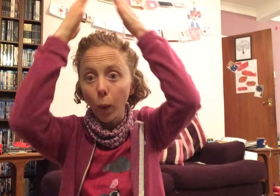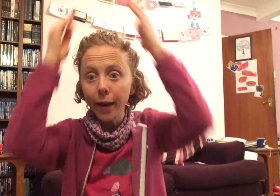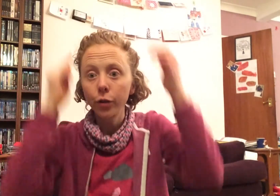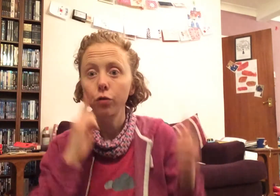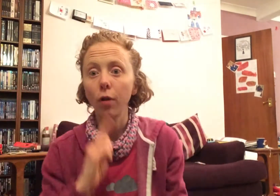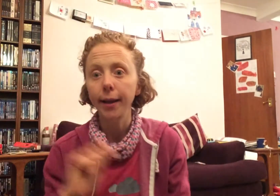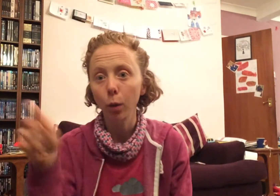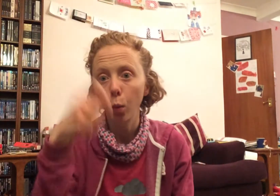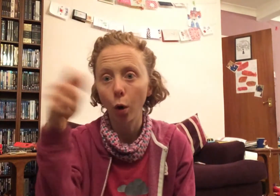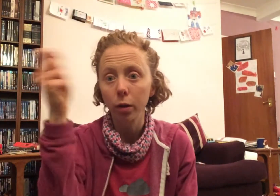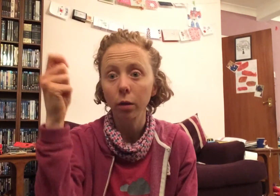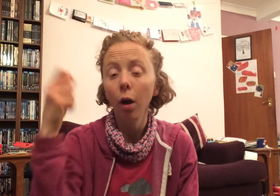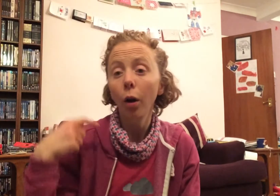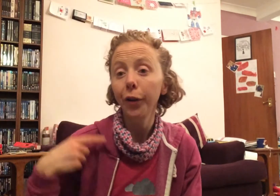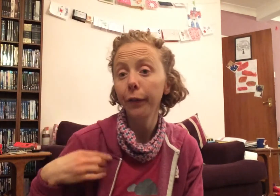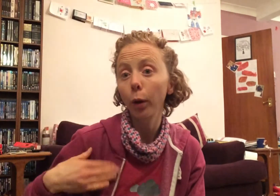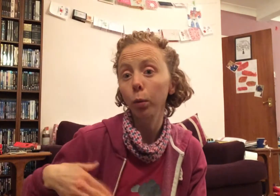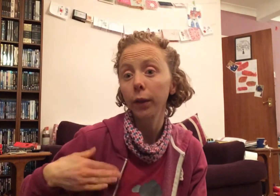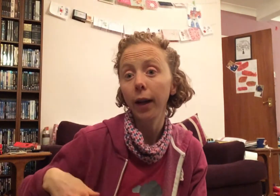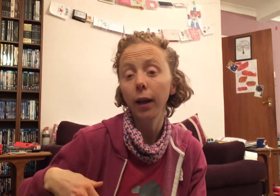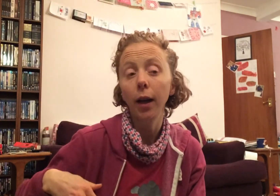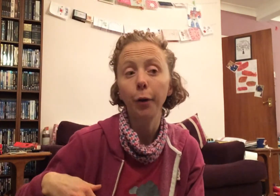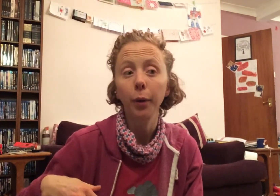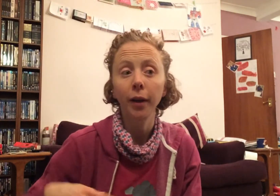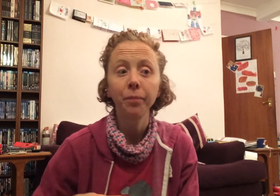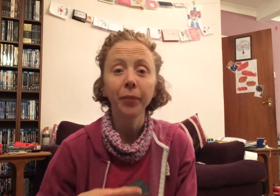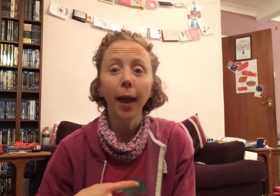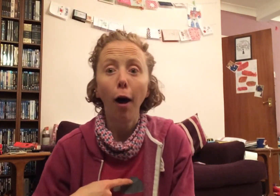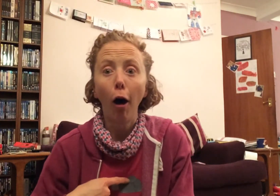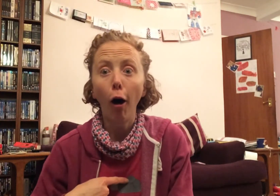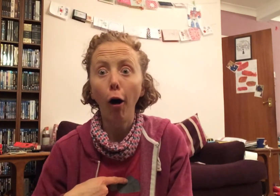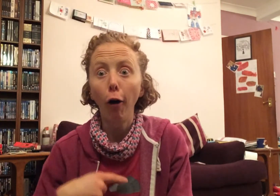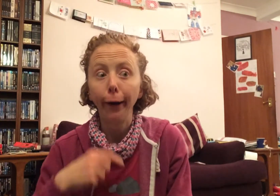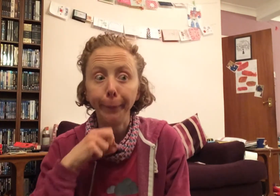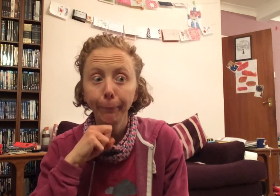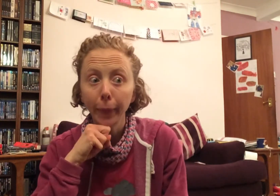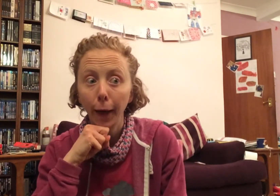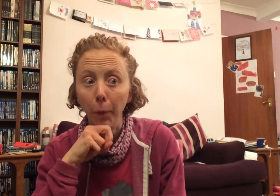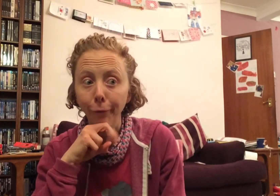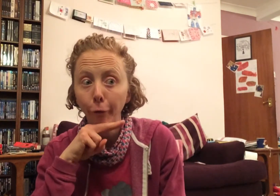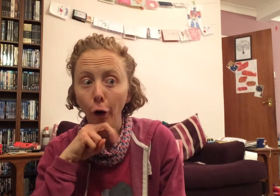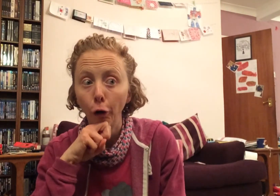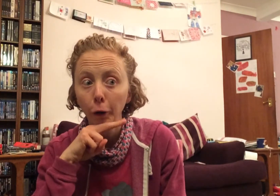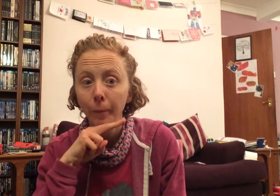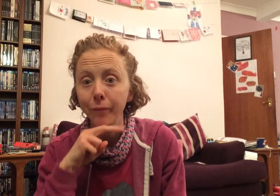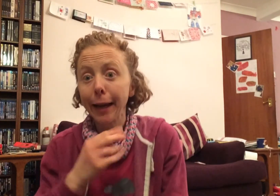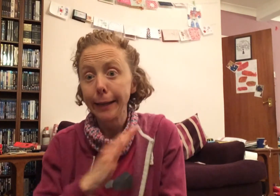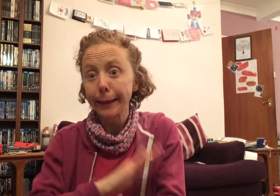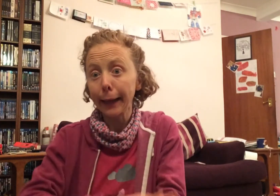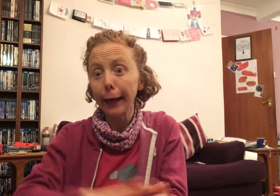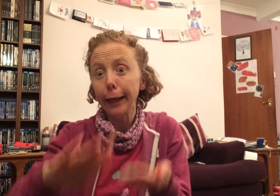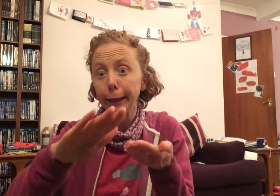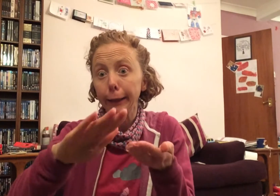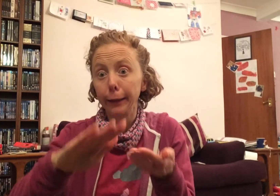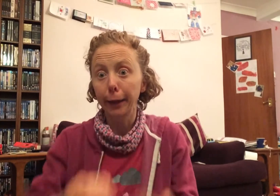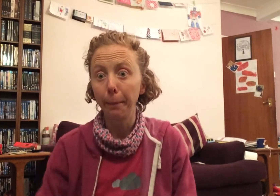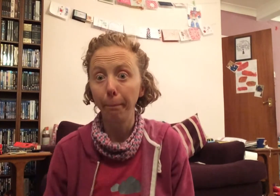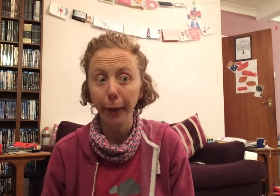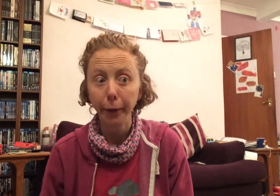witch dried the wand on a fold of her cloak. I am a frog, as clean as can be.